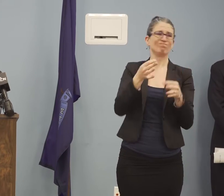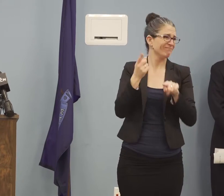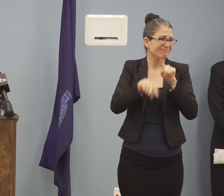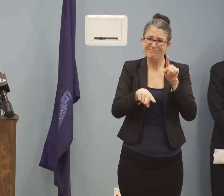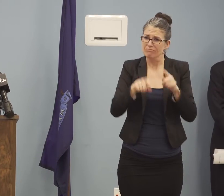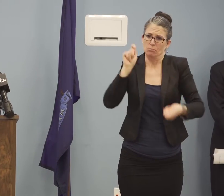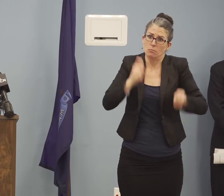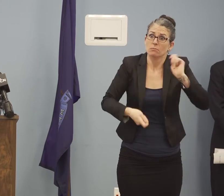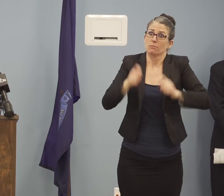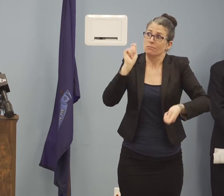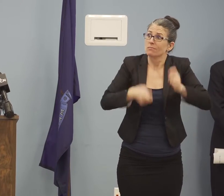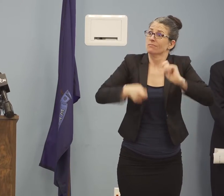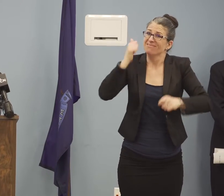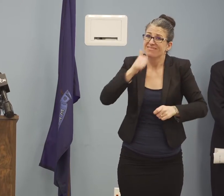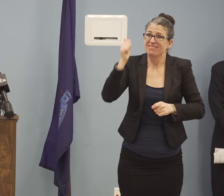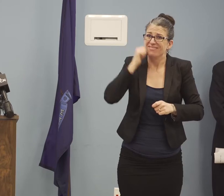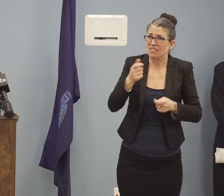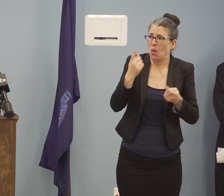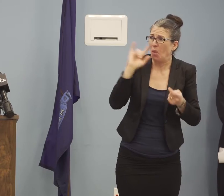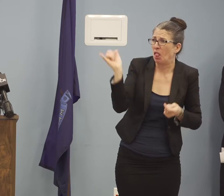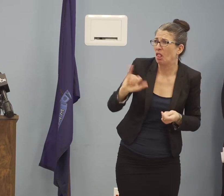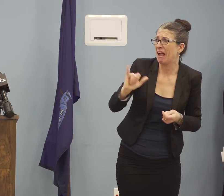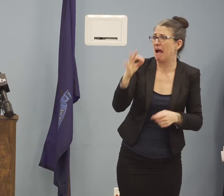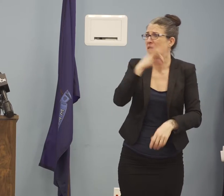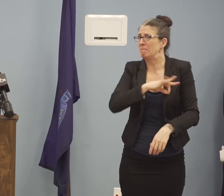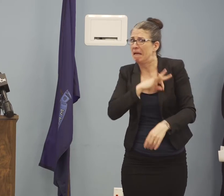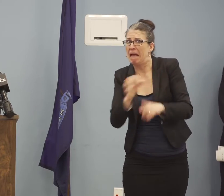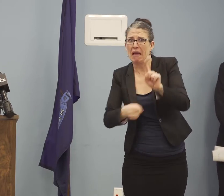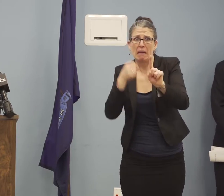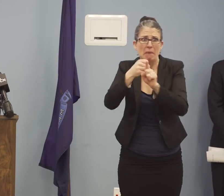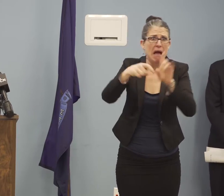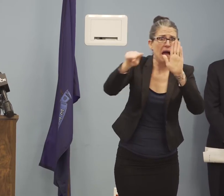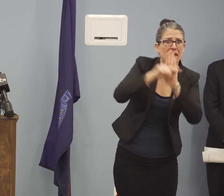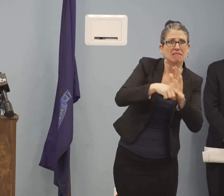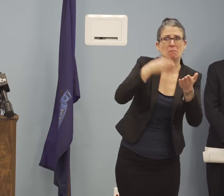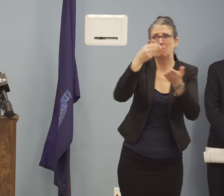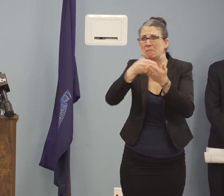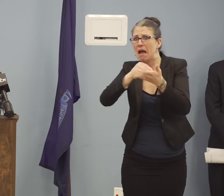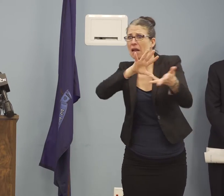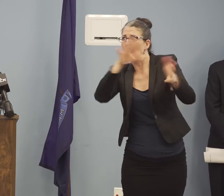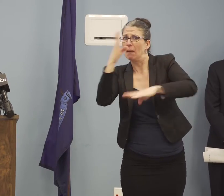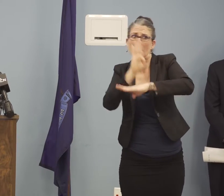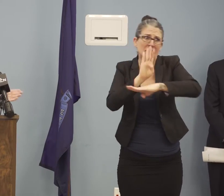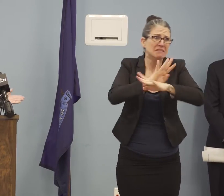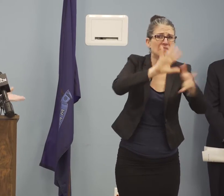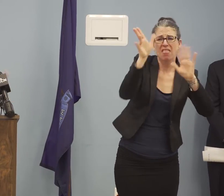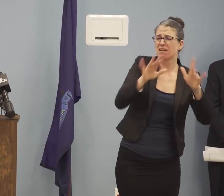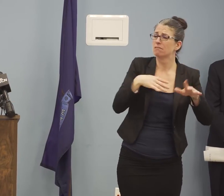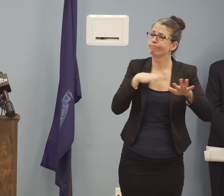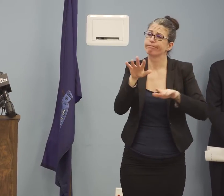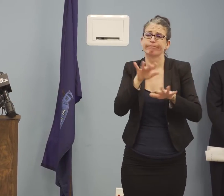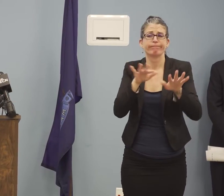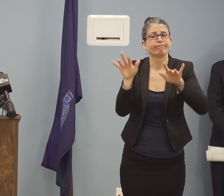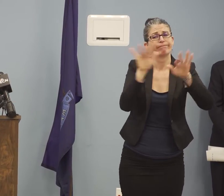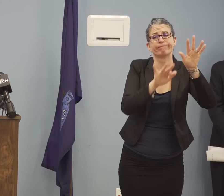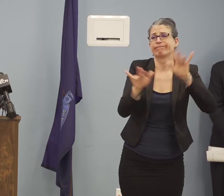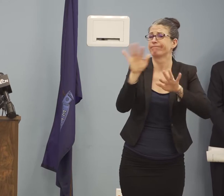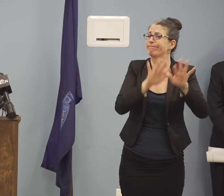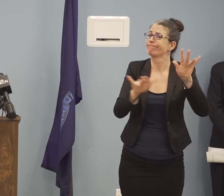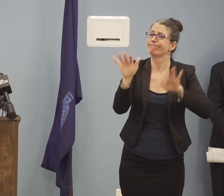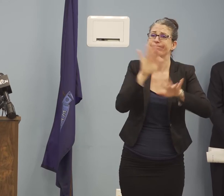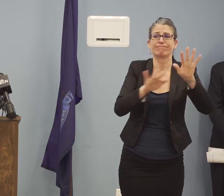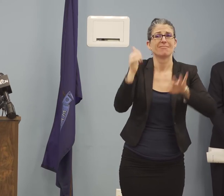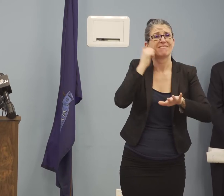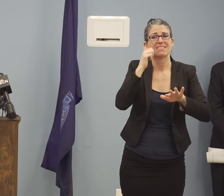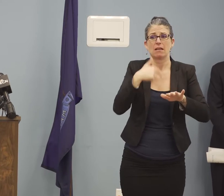first and foremost. The economy is going to change, clearly. I think we know that nationally. We look at the roller coaster